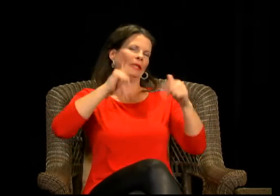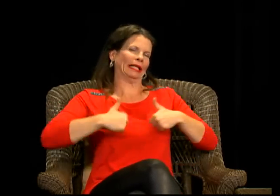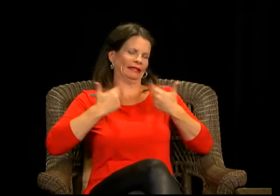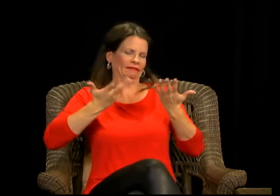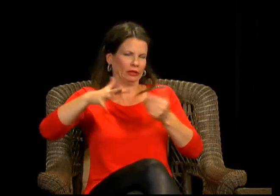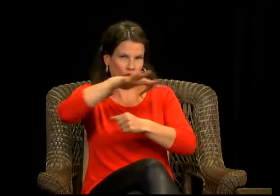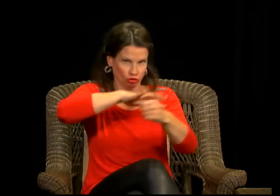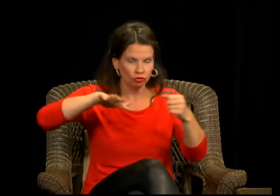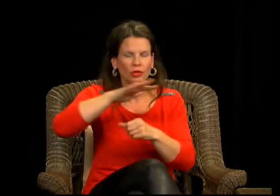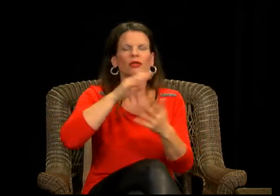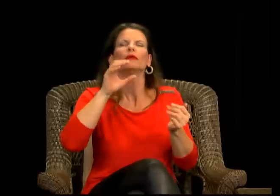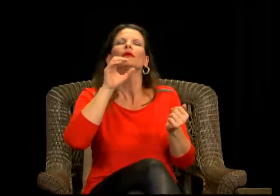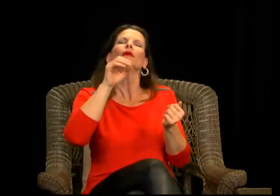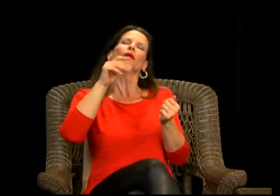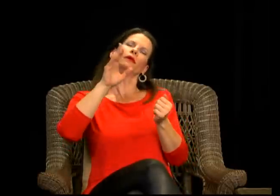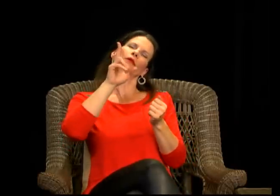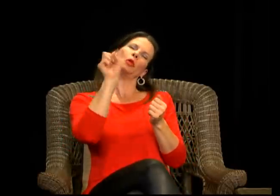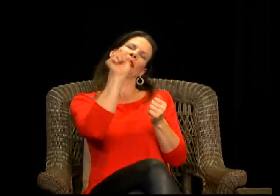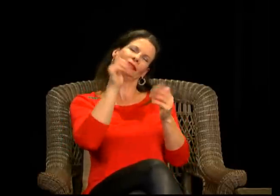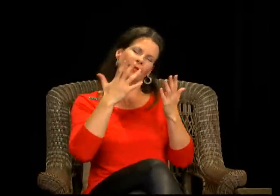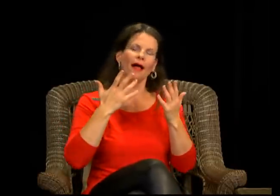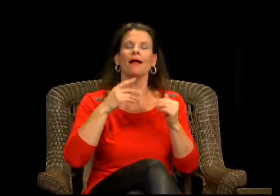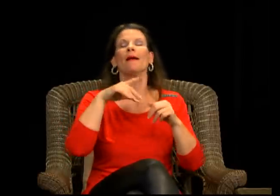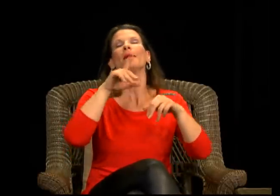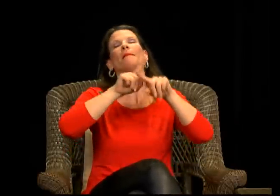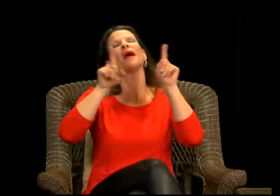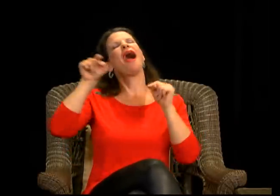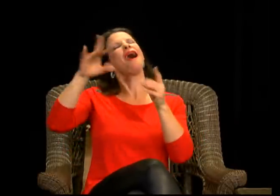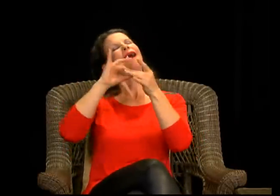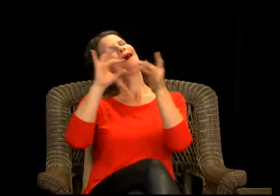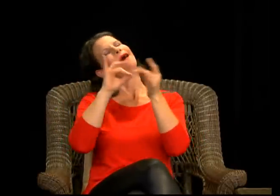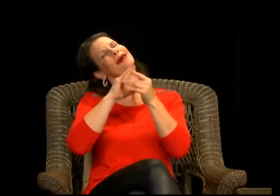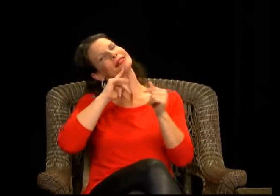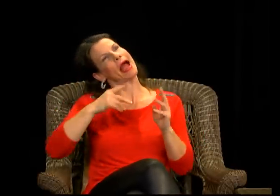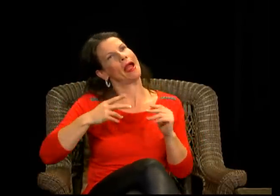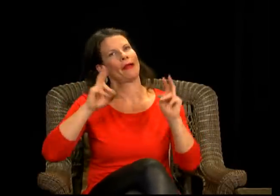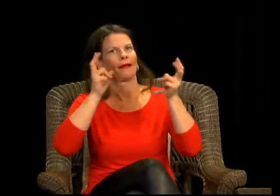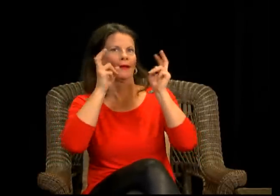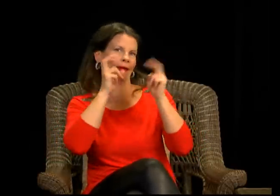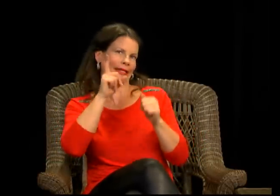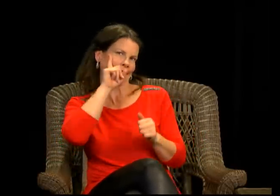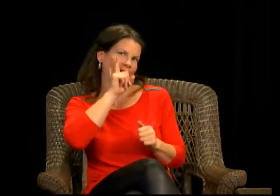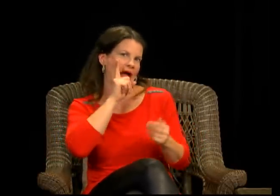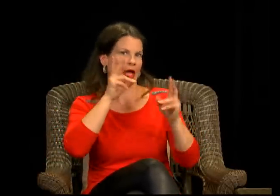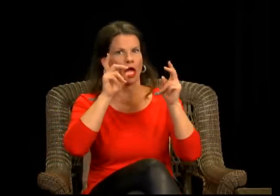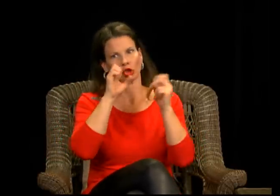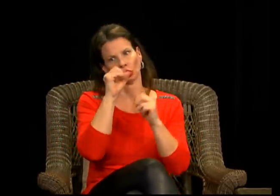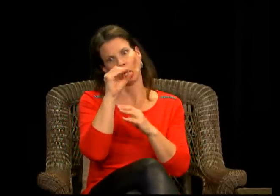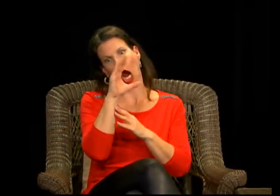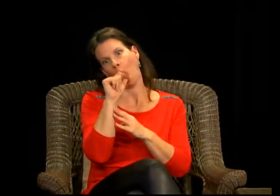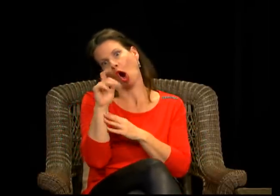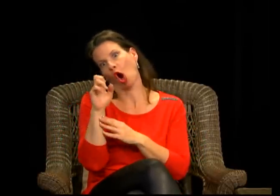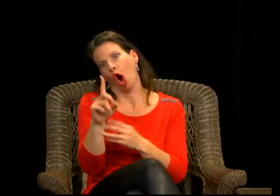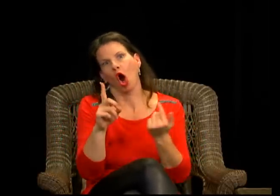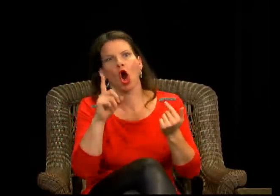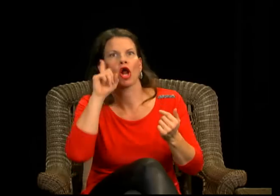are called, uh, functionally deaf. So, uh, they're among like an estimated 1 million functionally deaf people, but